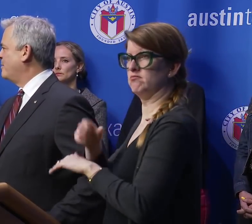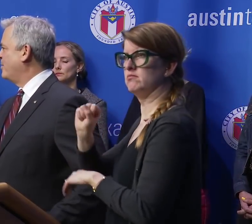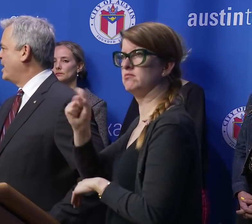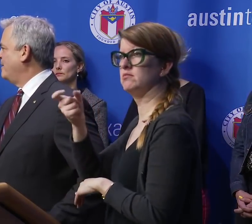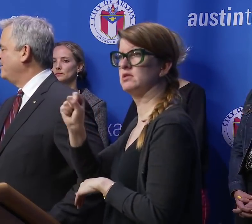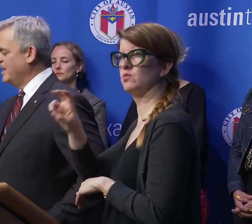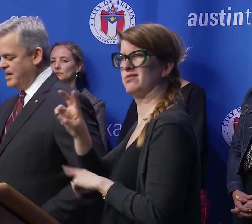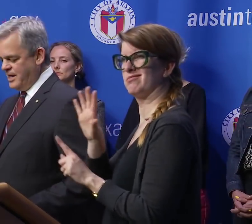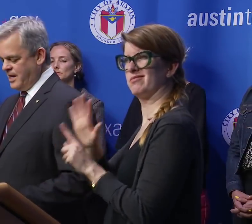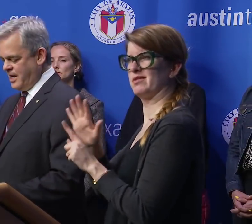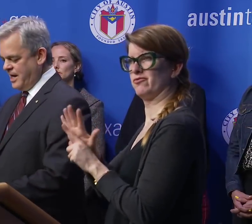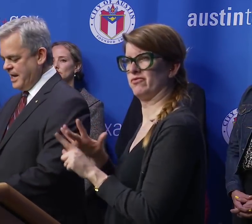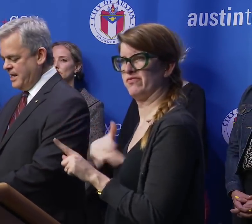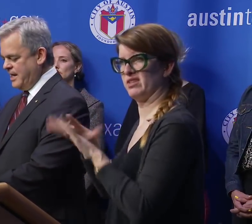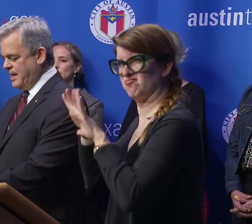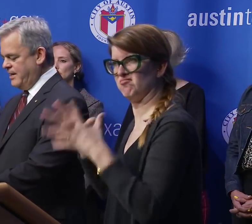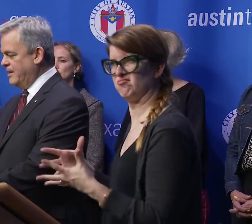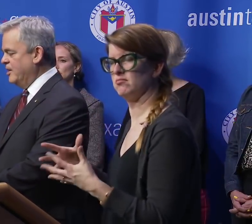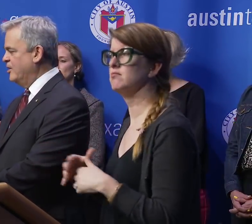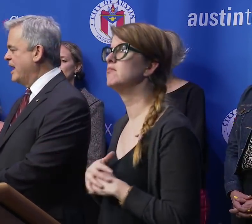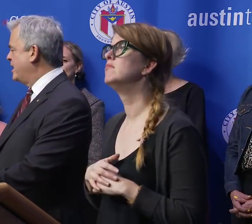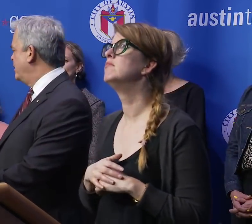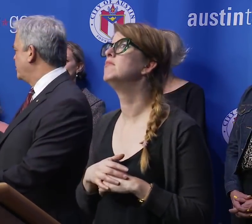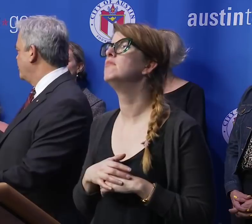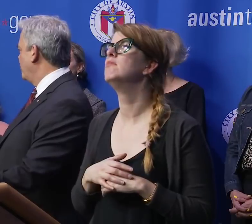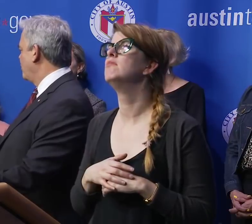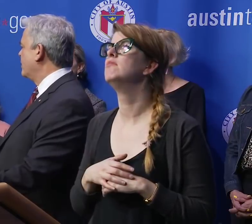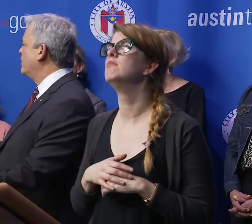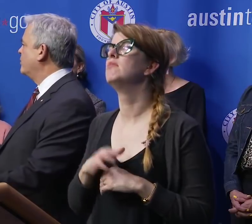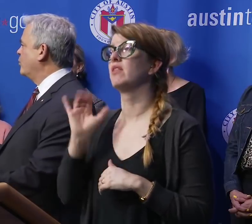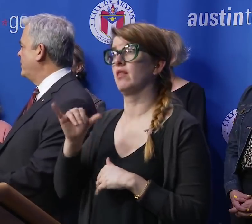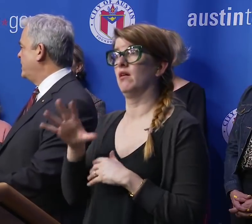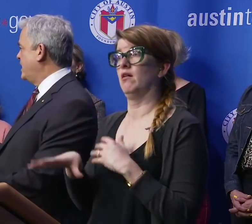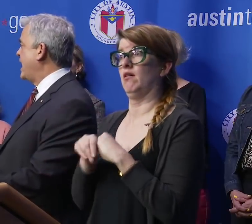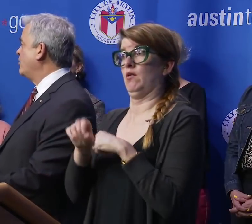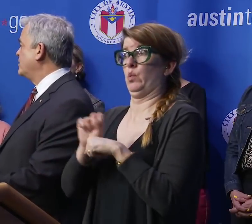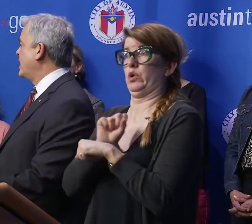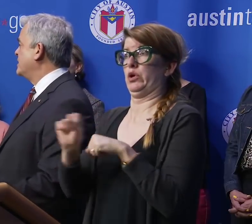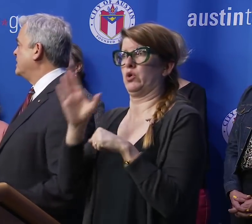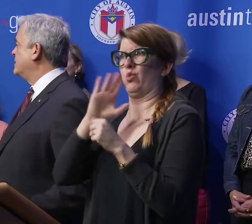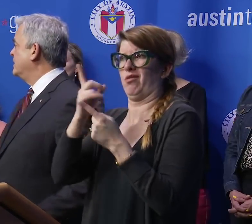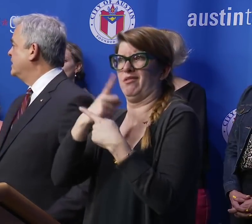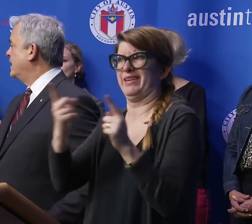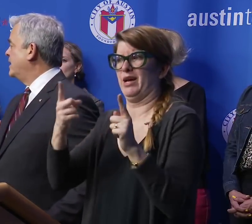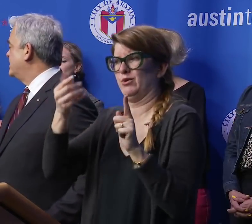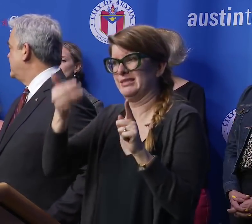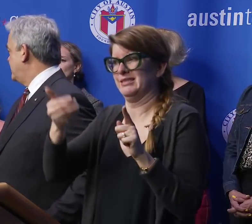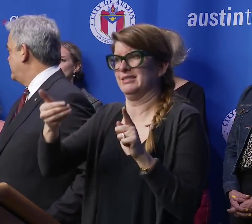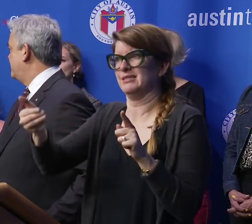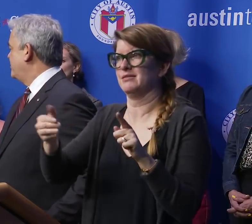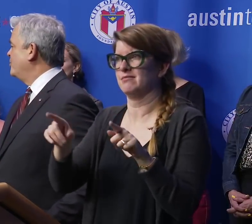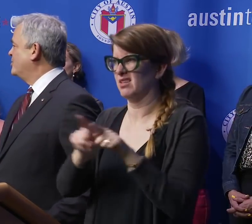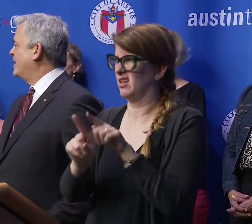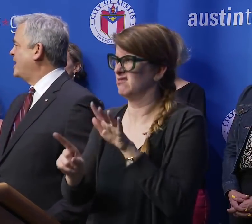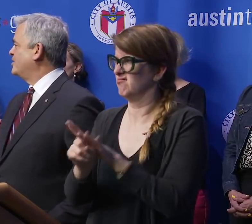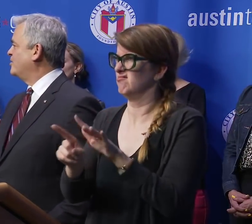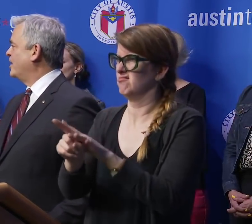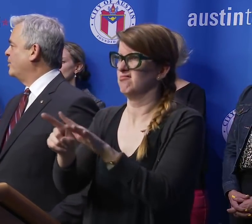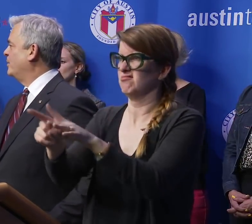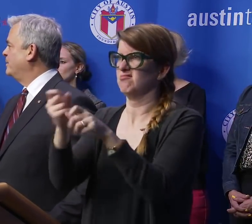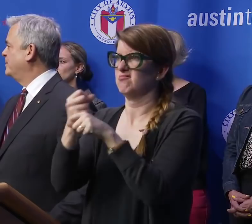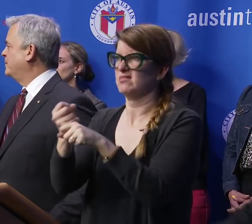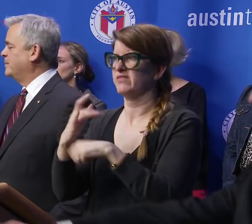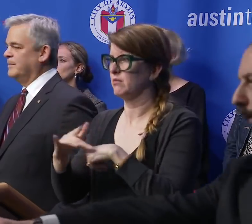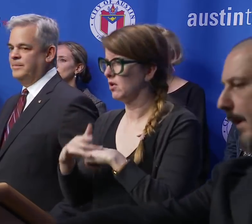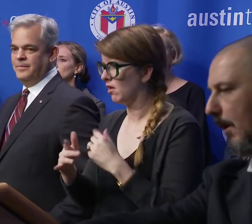umbrella. And that additional work will be announced as it is produced and as